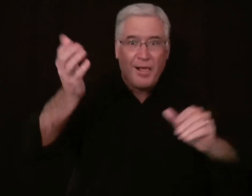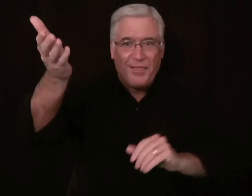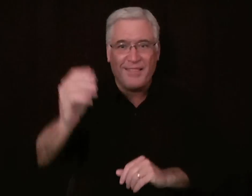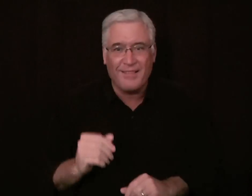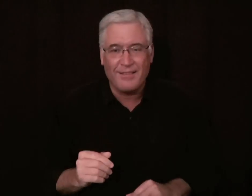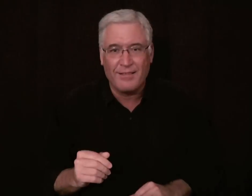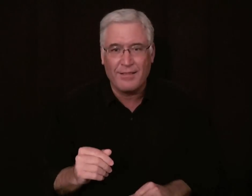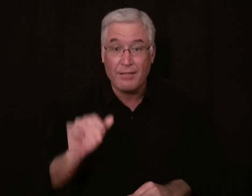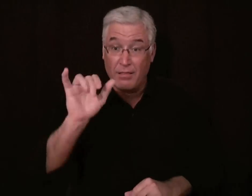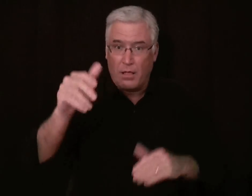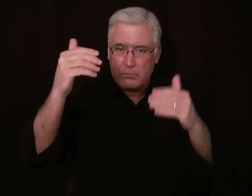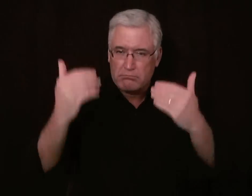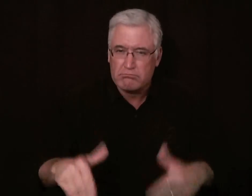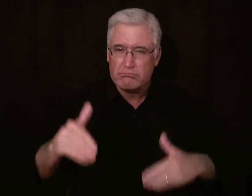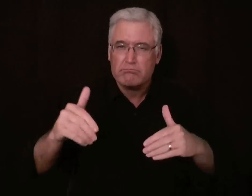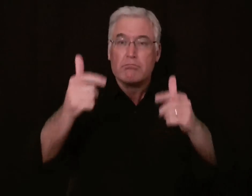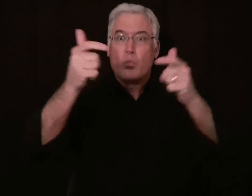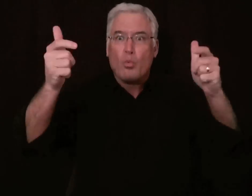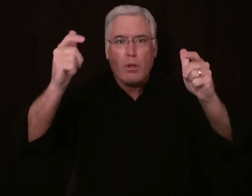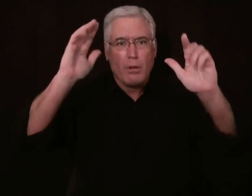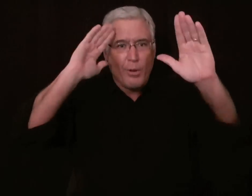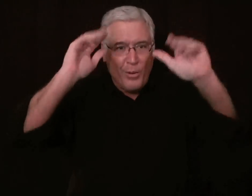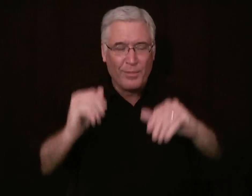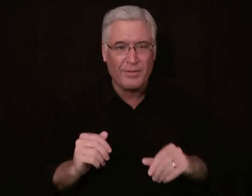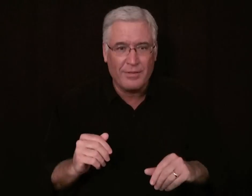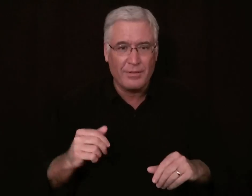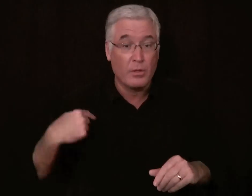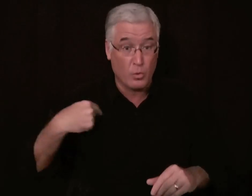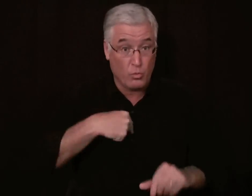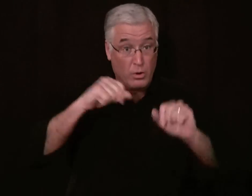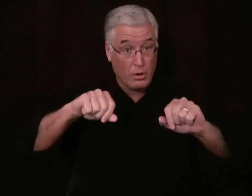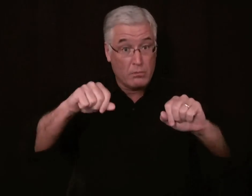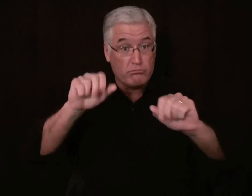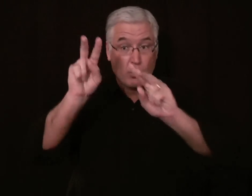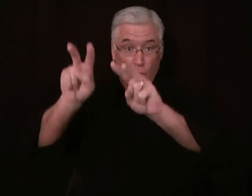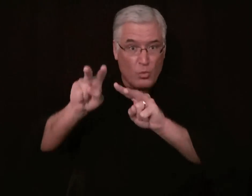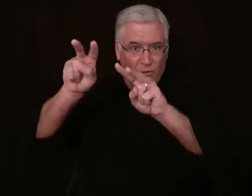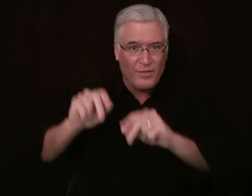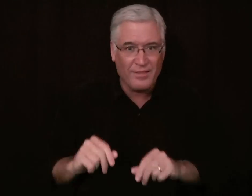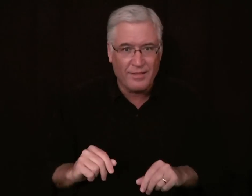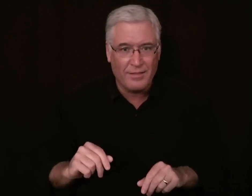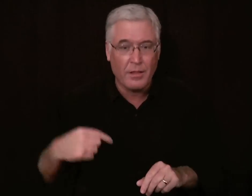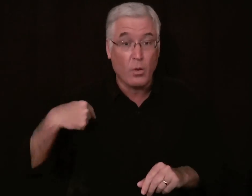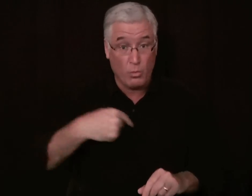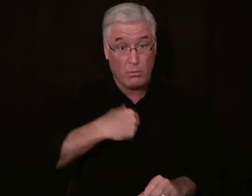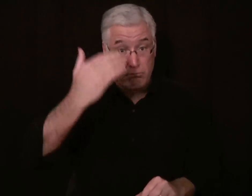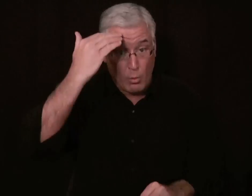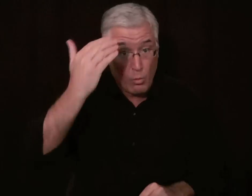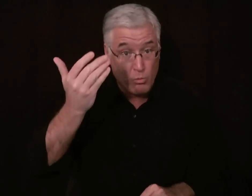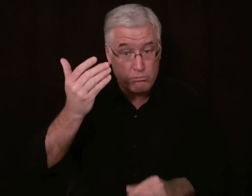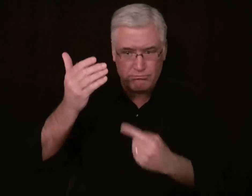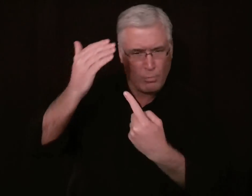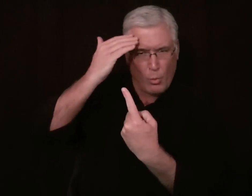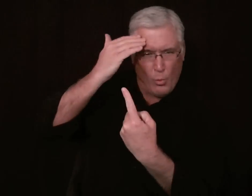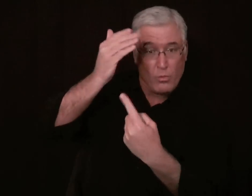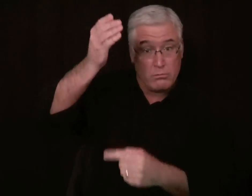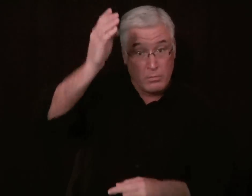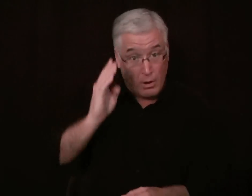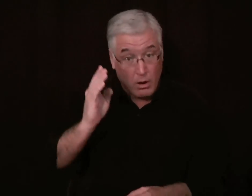There will be nothing that we do not want to face. And that is great hope to us that we can look forward to. That